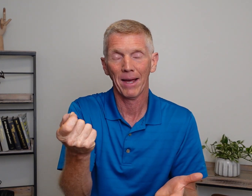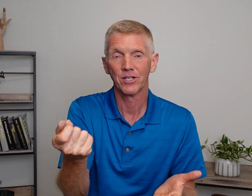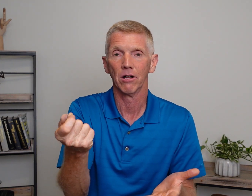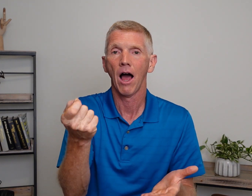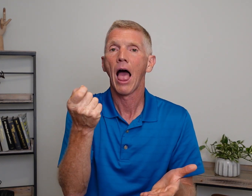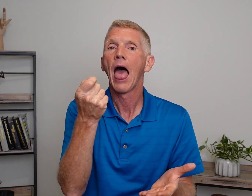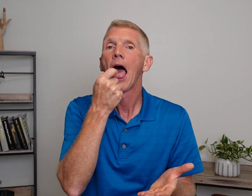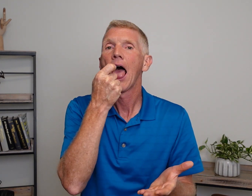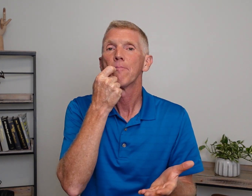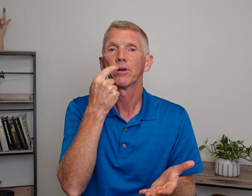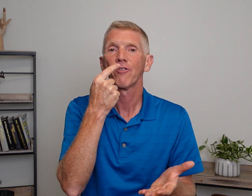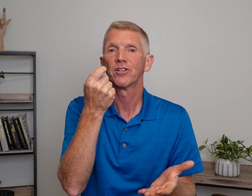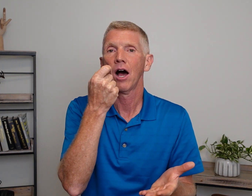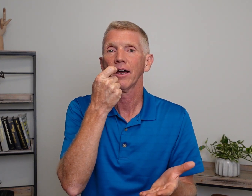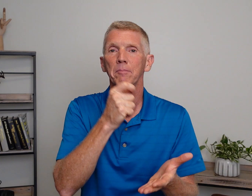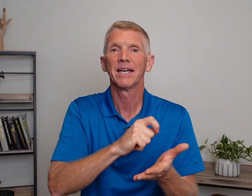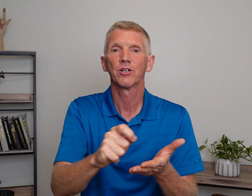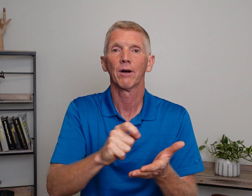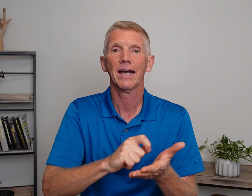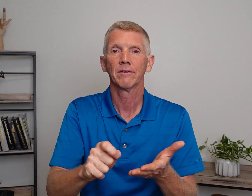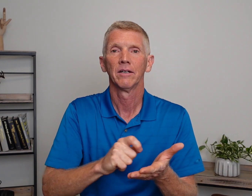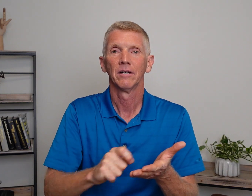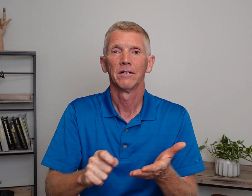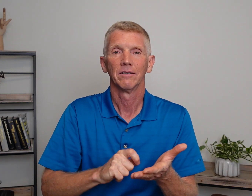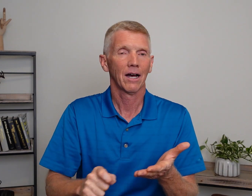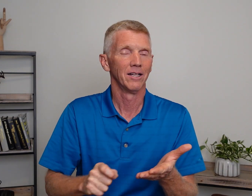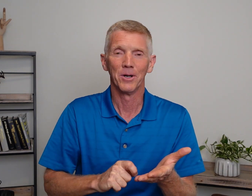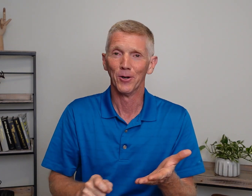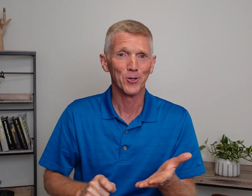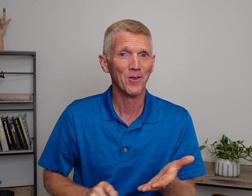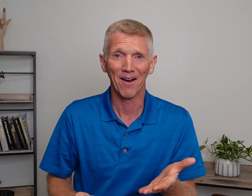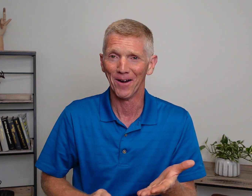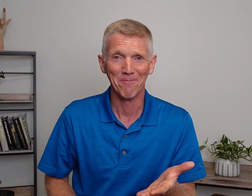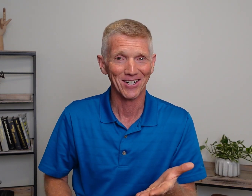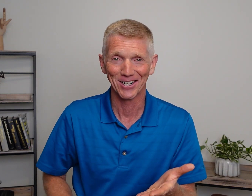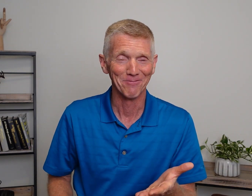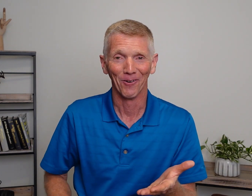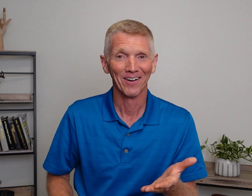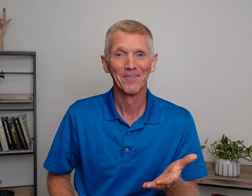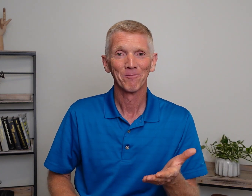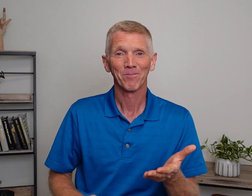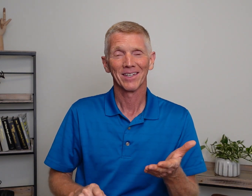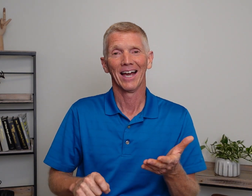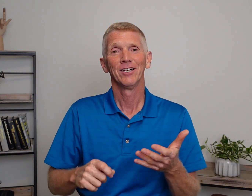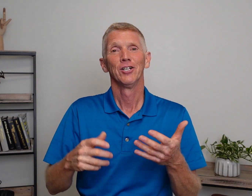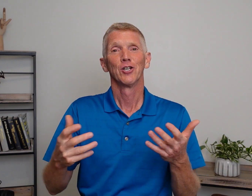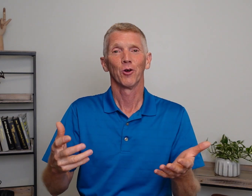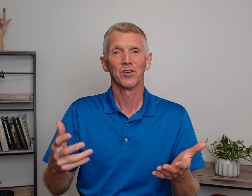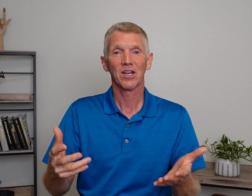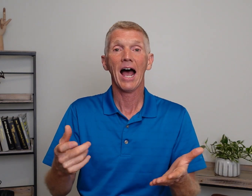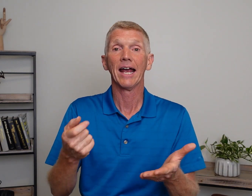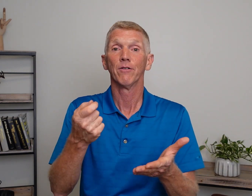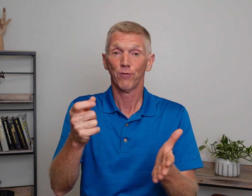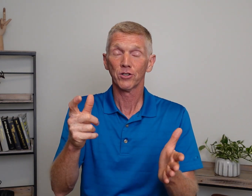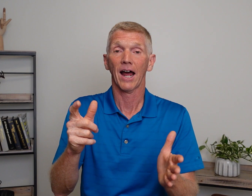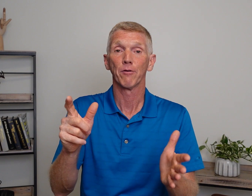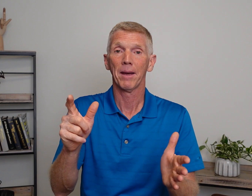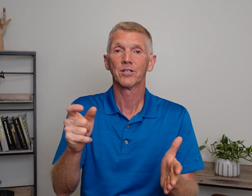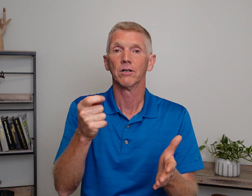pencil, put it on their tongue, and begin to write. Luckily, we don't do that very much anymore. Okay? So, the sign, full sign for pencil.